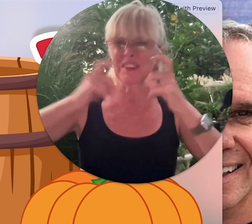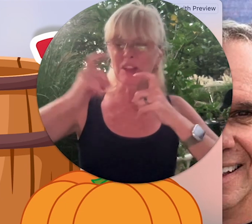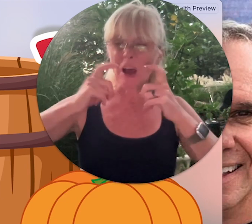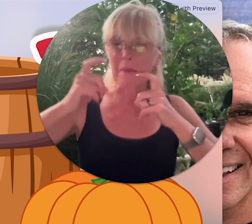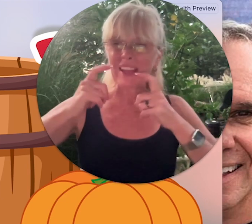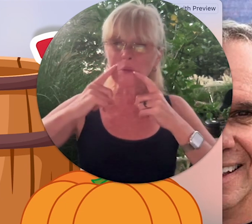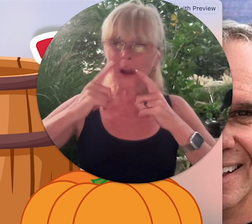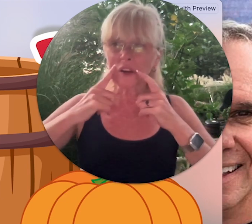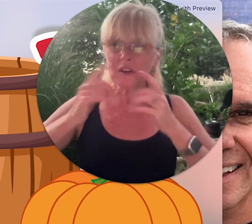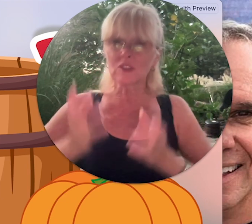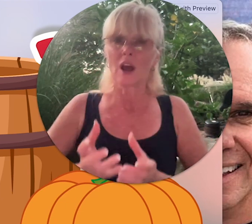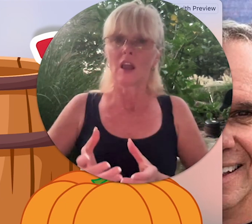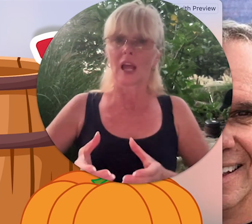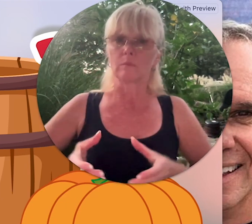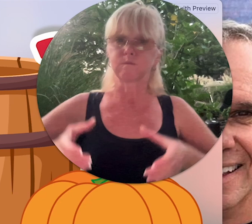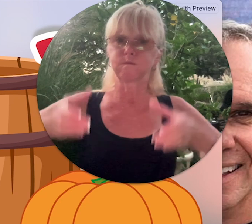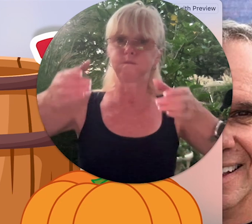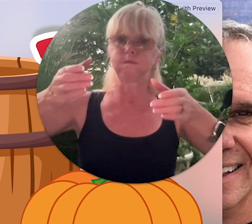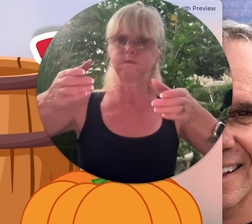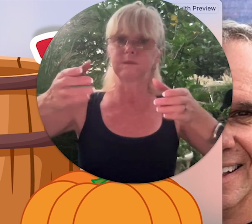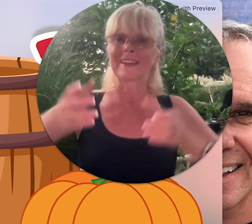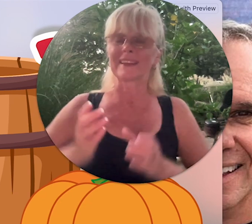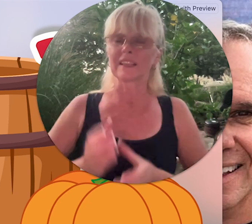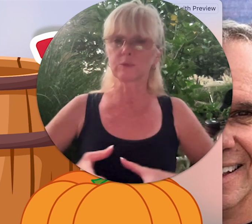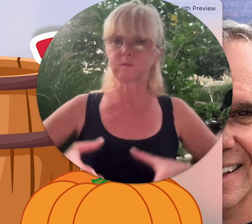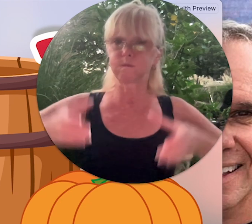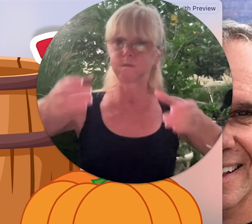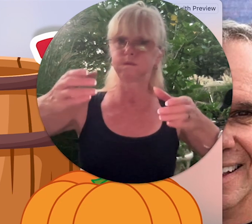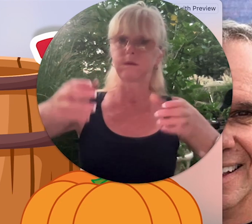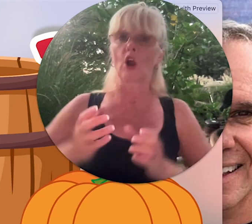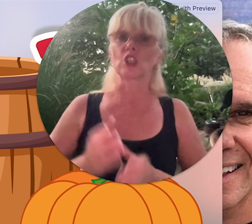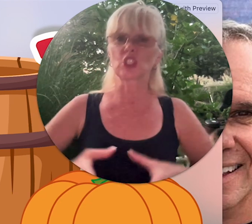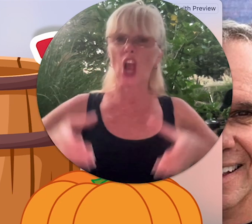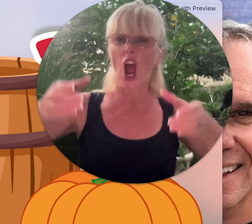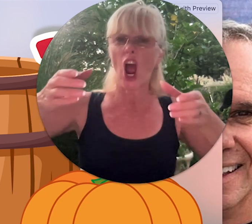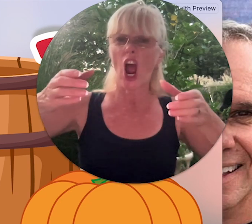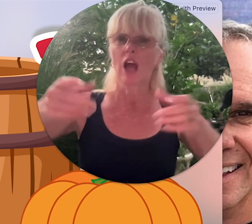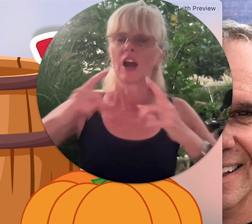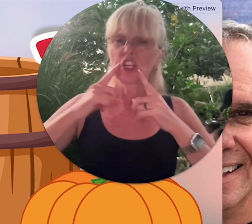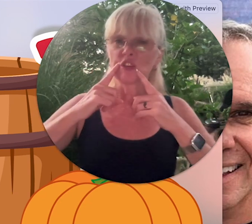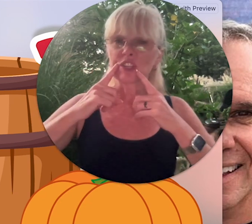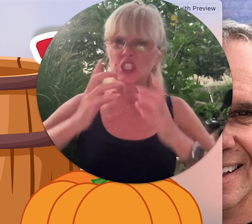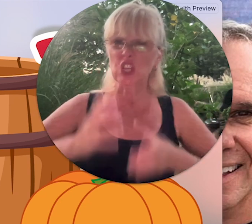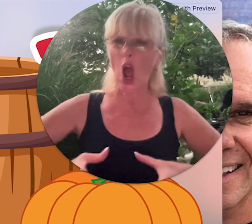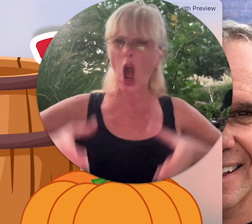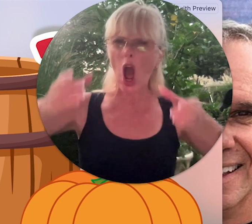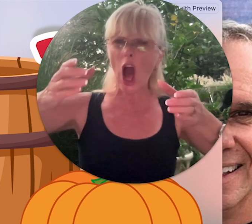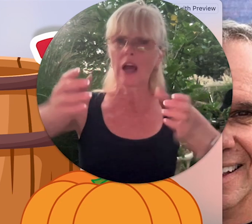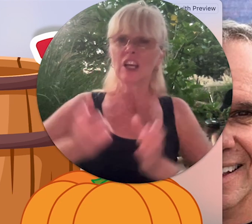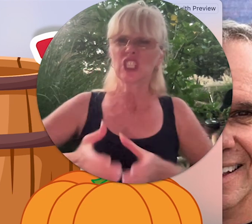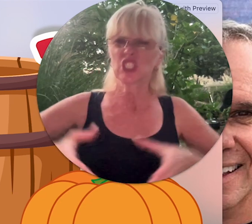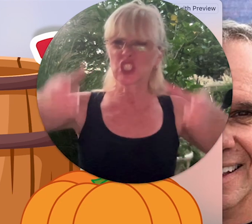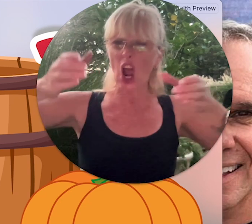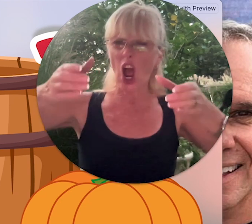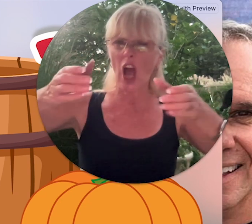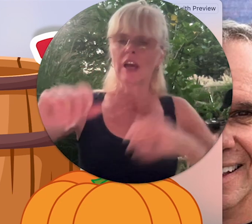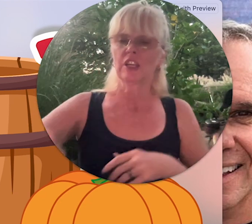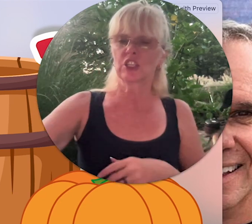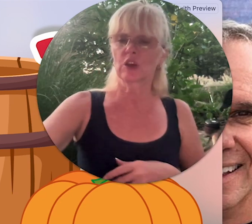it non manual markers like like this arch use a cha to show